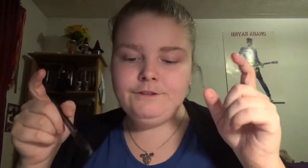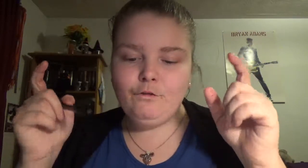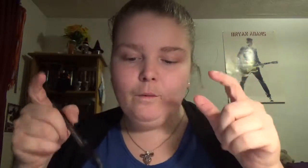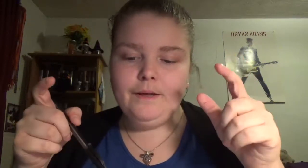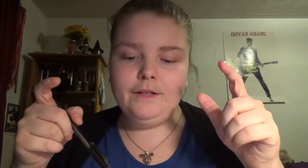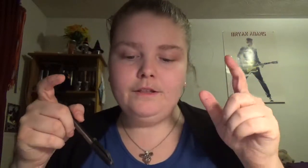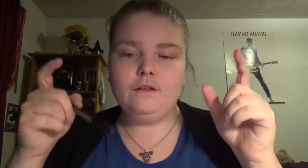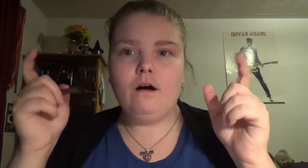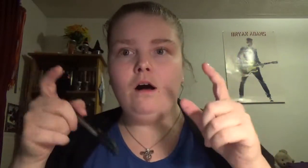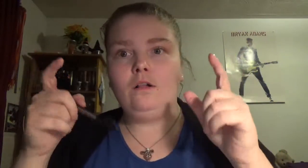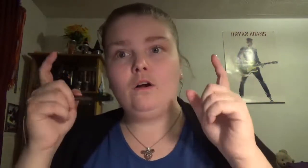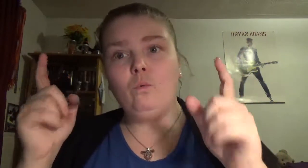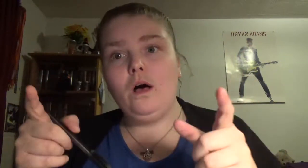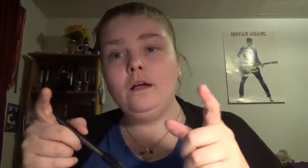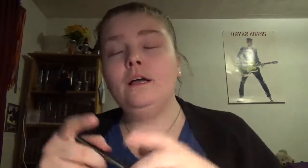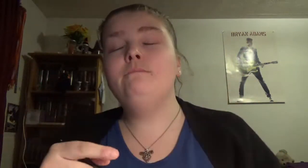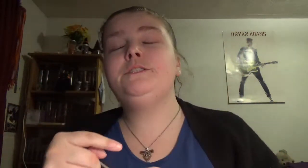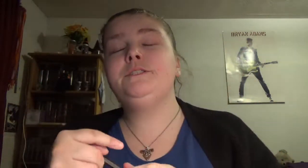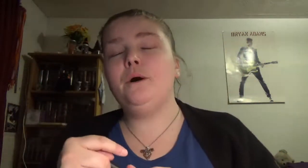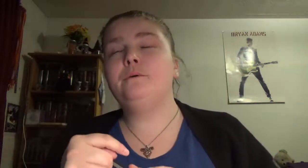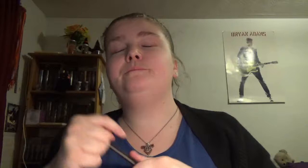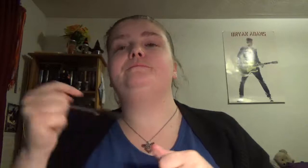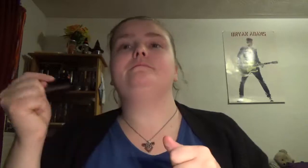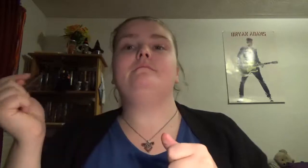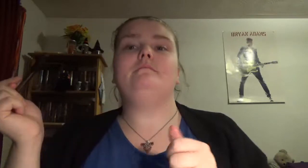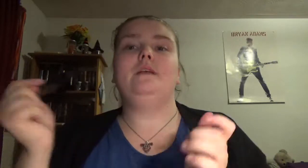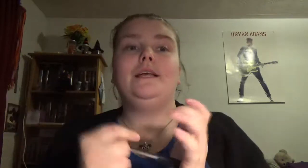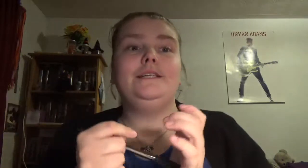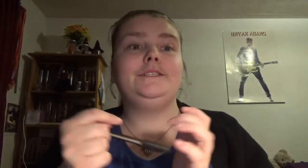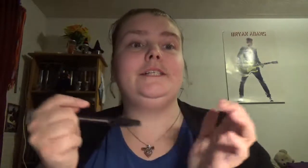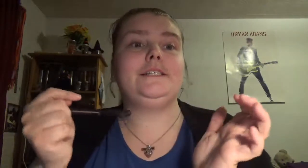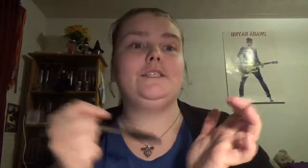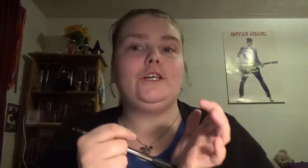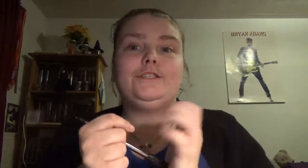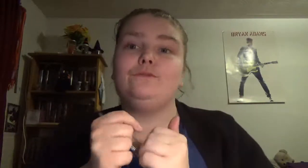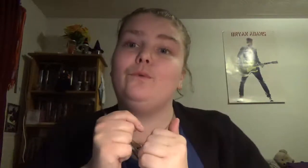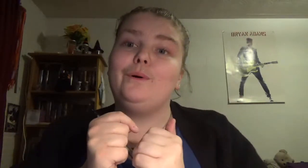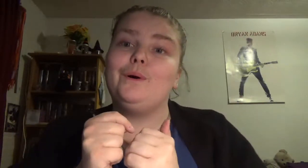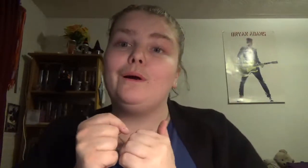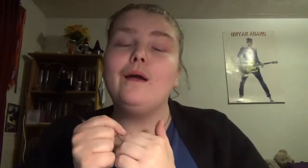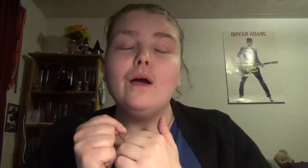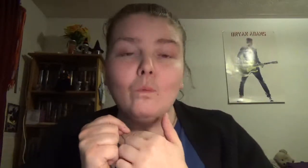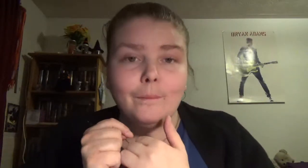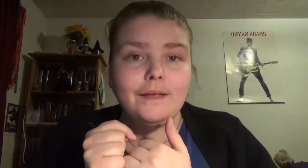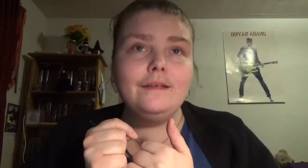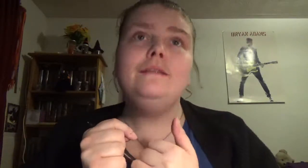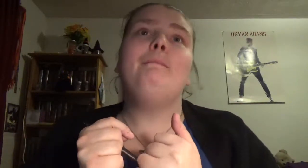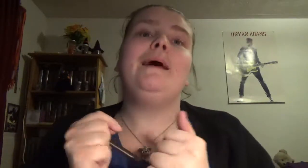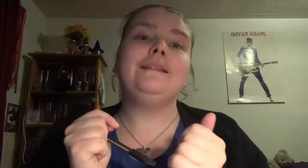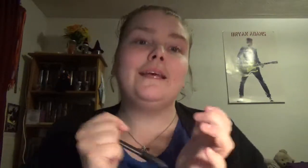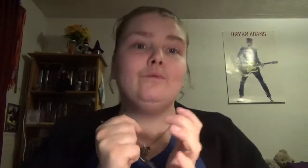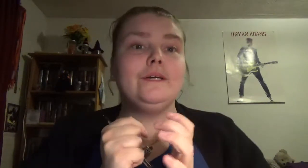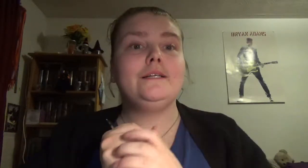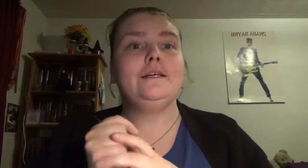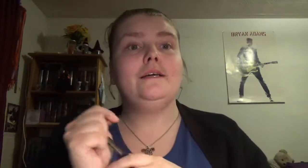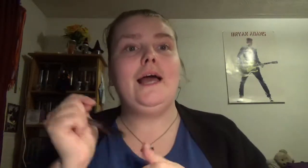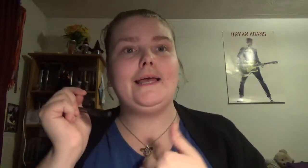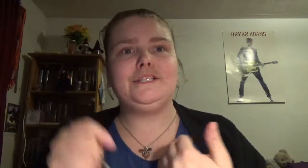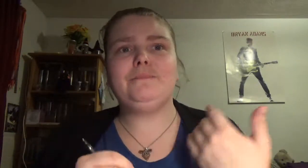of women all are welcome so it isn't just for women men can read and get something